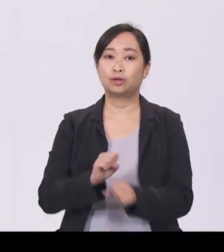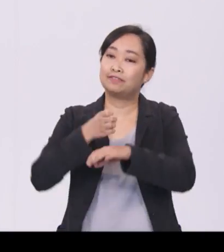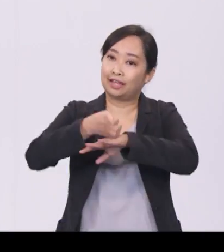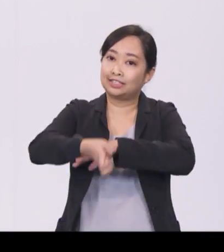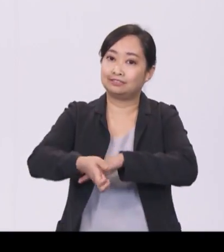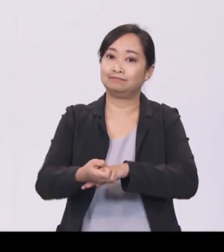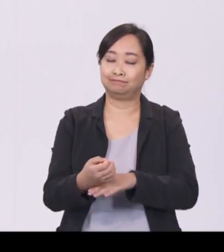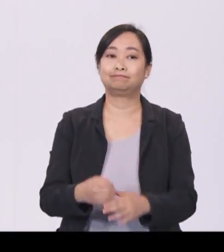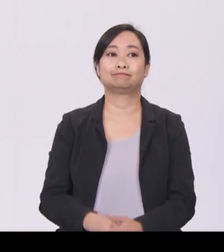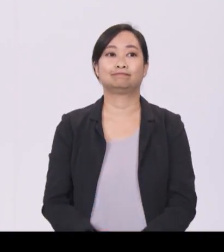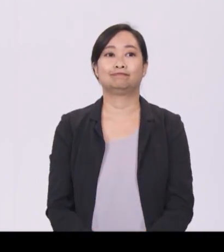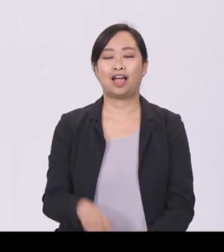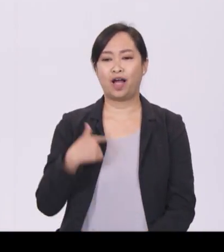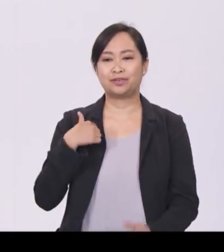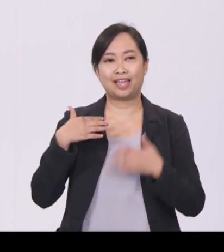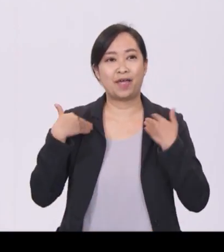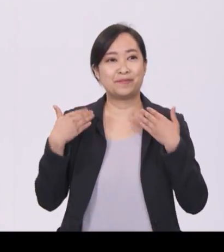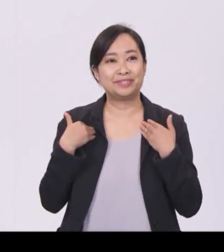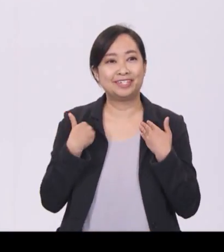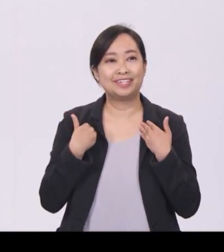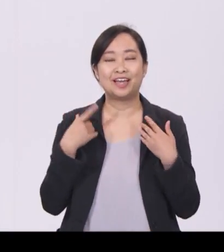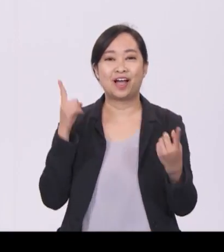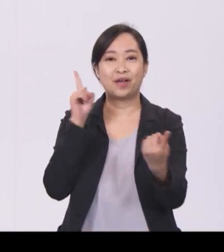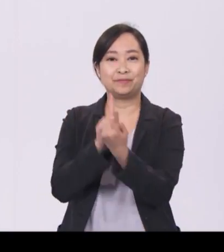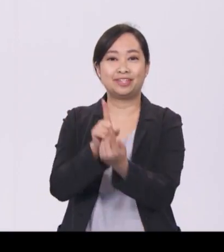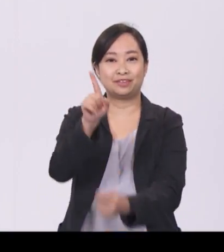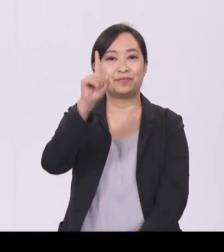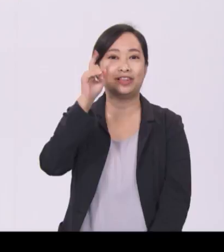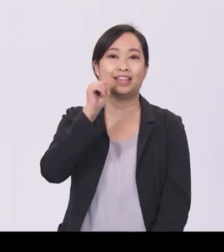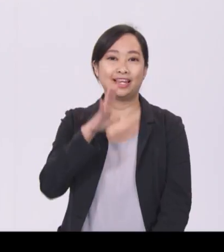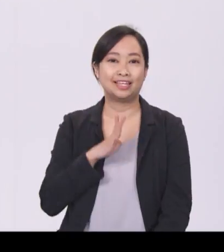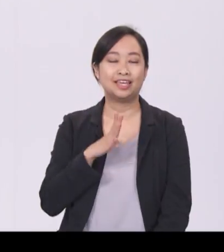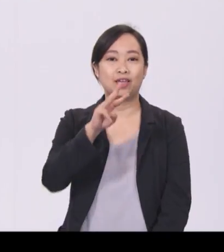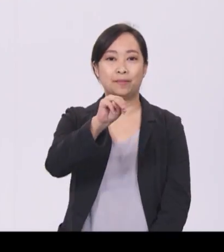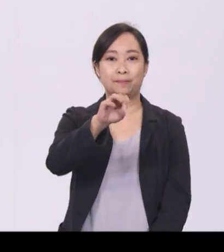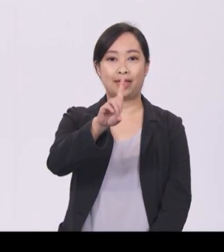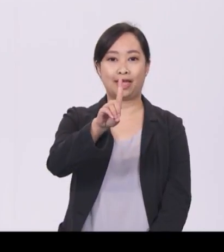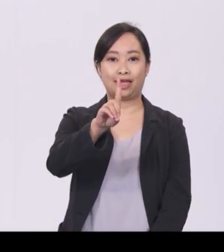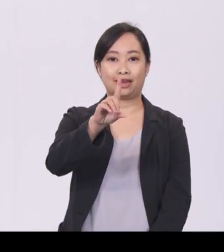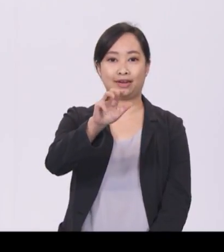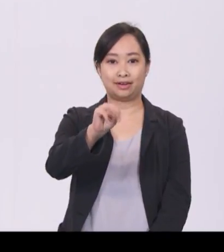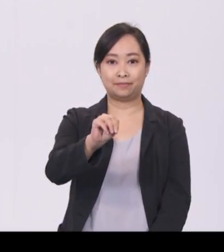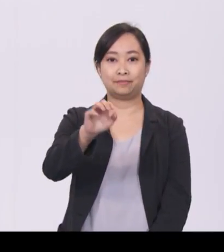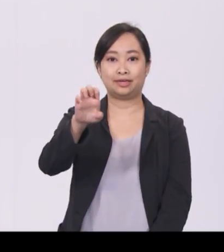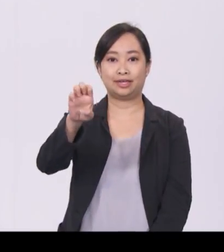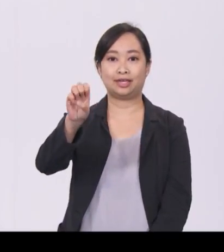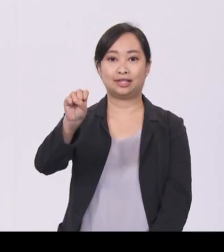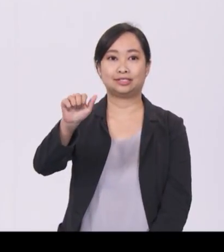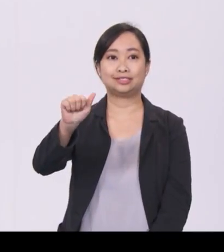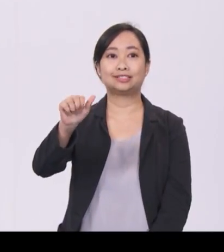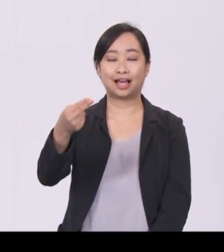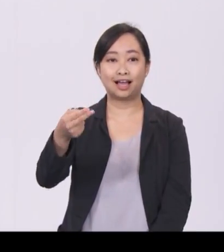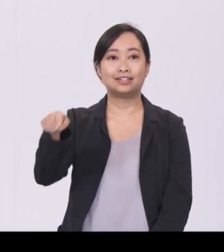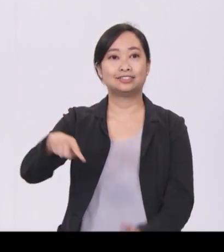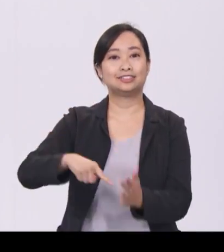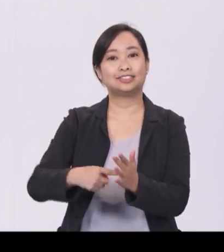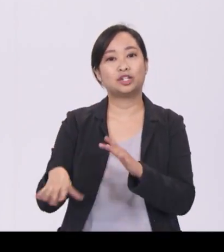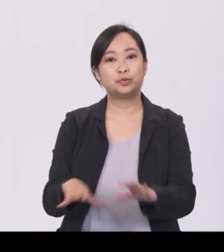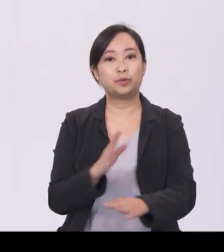I was pleased to meet Madam Aisar. Madam Aisar started out doing manual work in the assembly